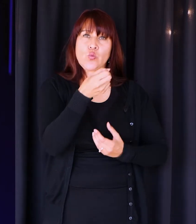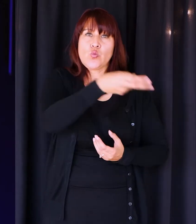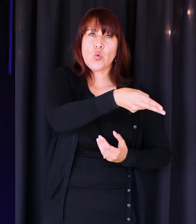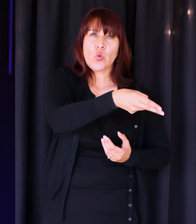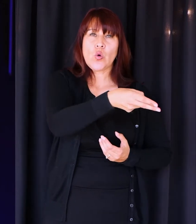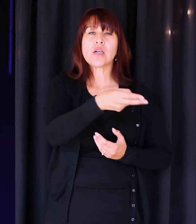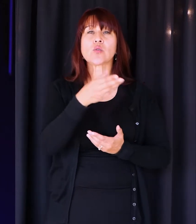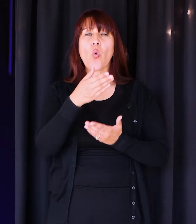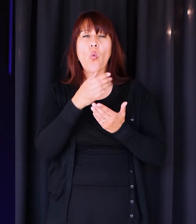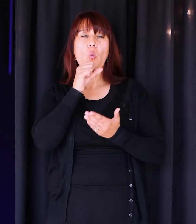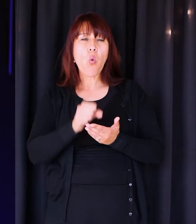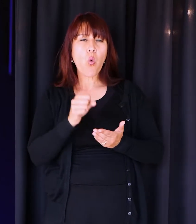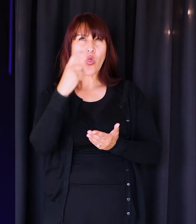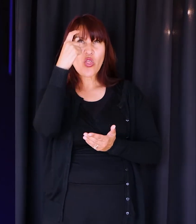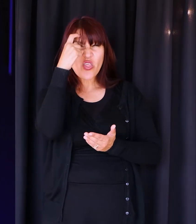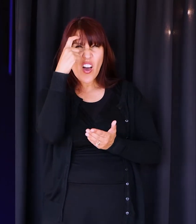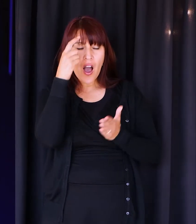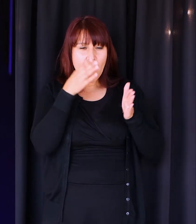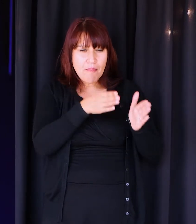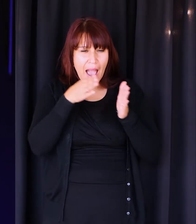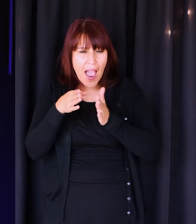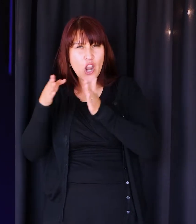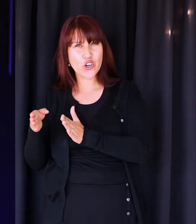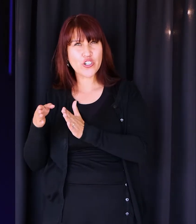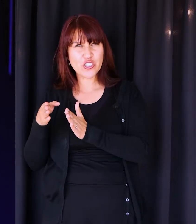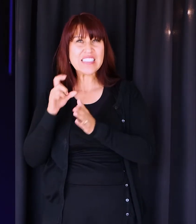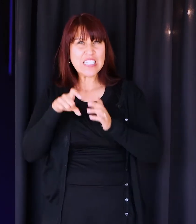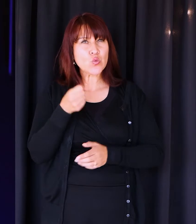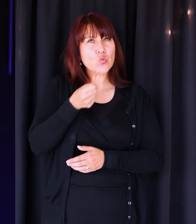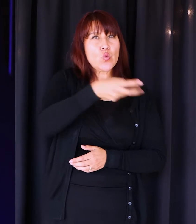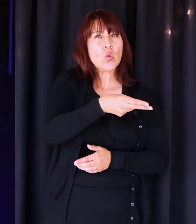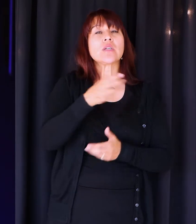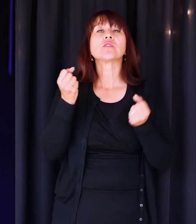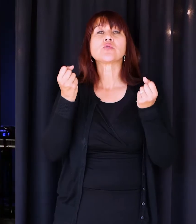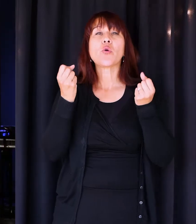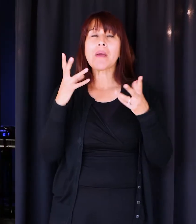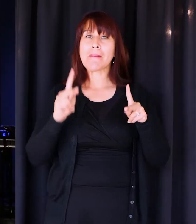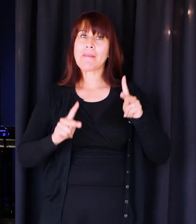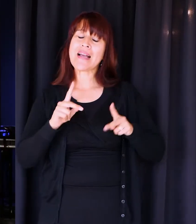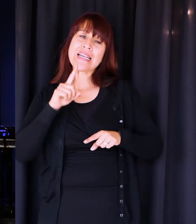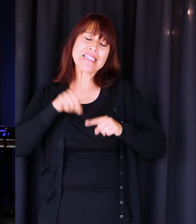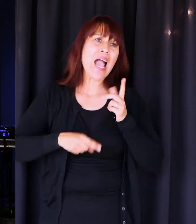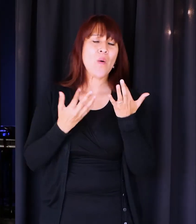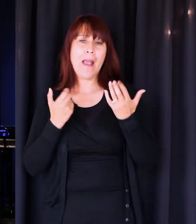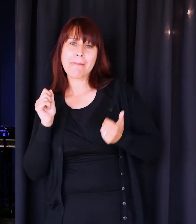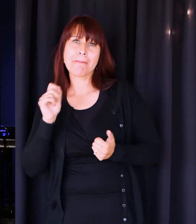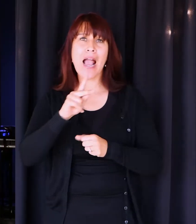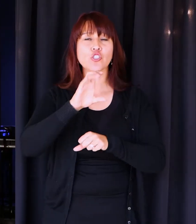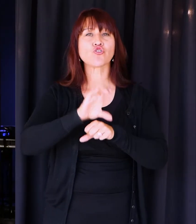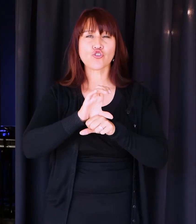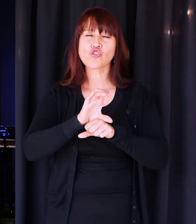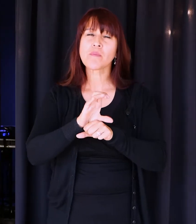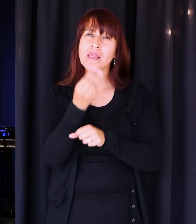strategies. There's some old thought patterns. There's, I'm just telling you, listen, so many people are saying, oh, we can't wait to get back to church. Can I just